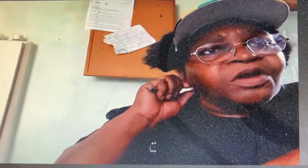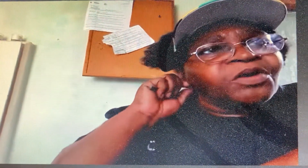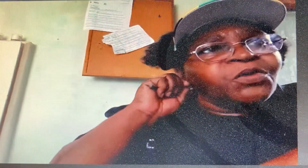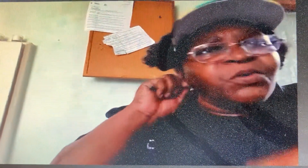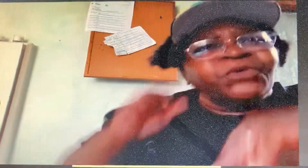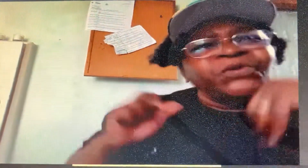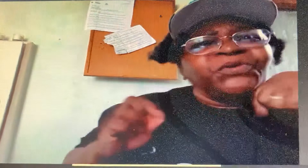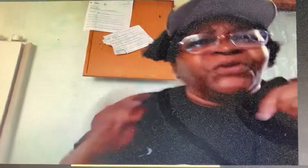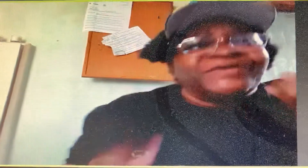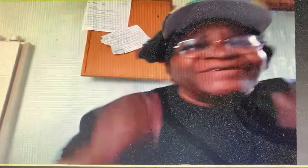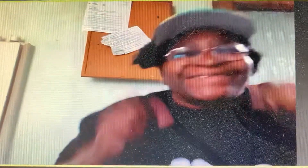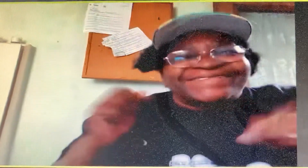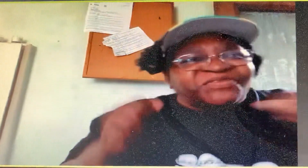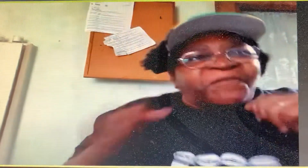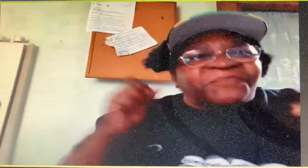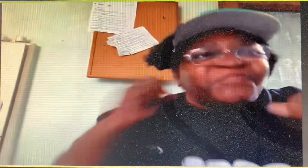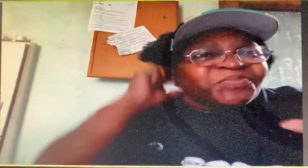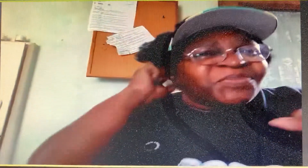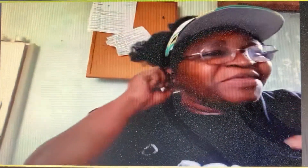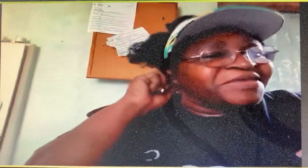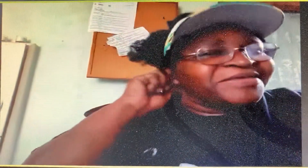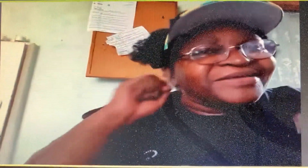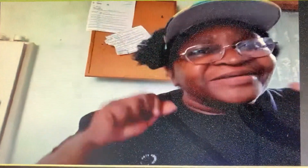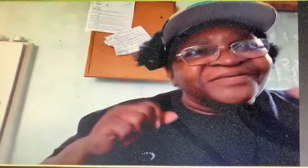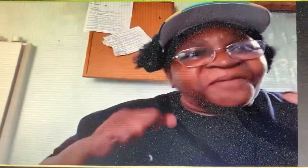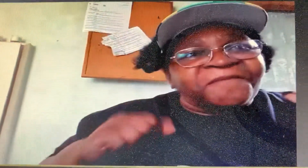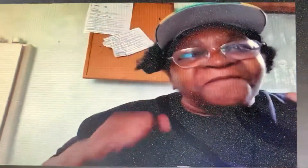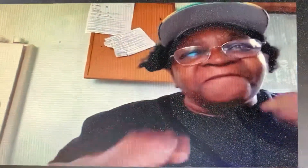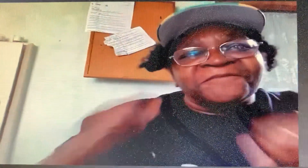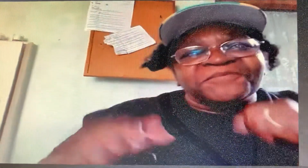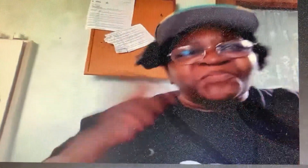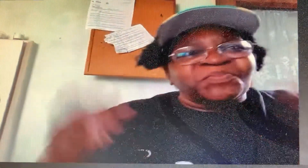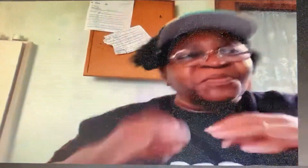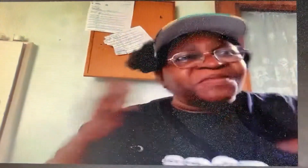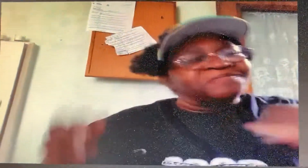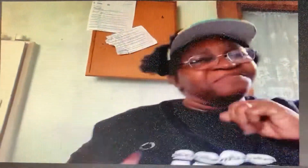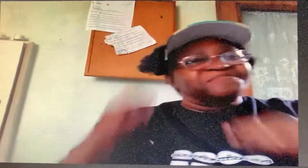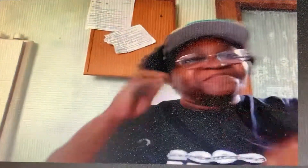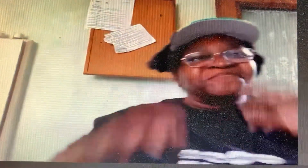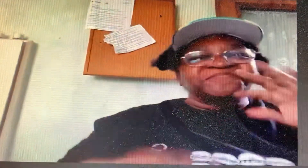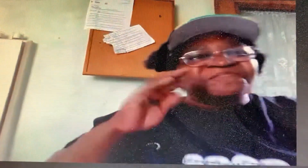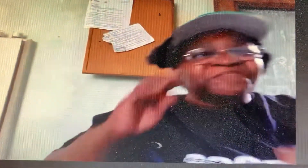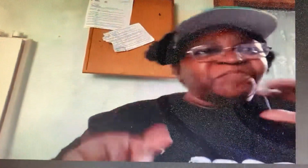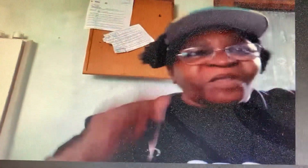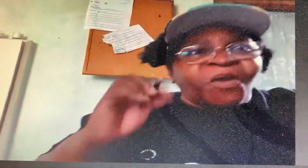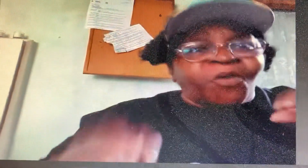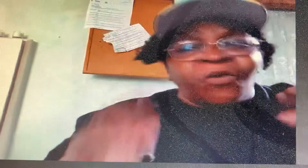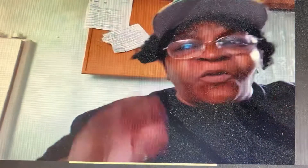We welcome you to England where the streets are paved of gold. Papa,